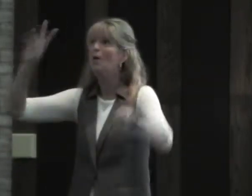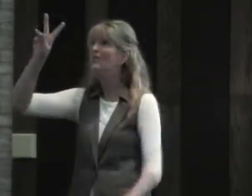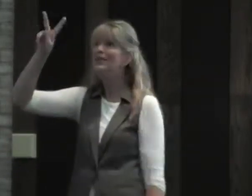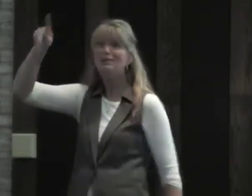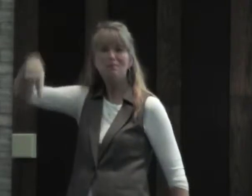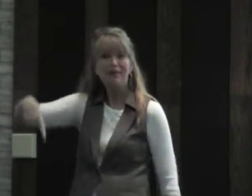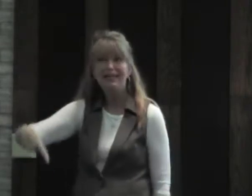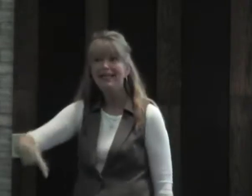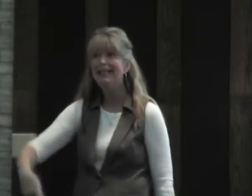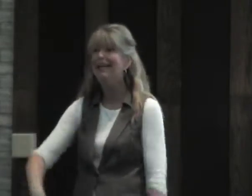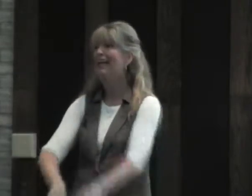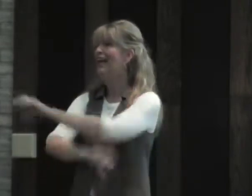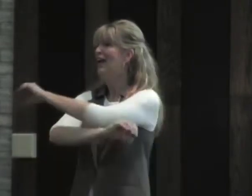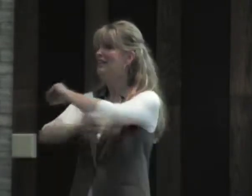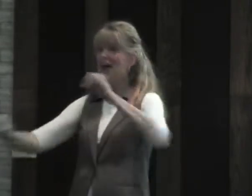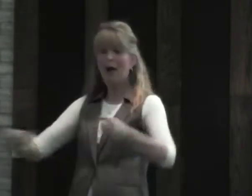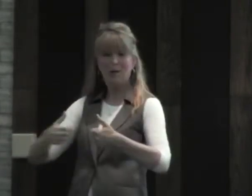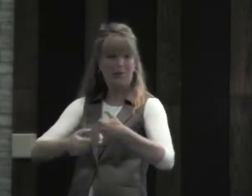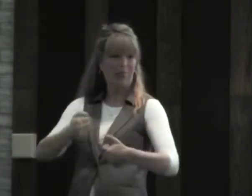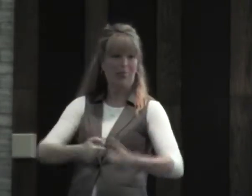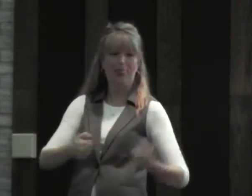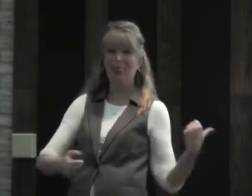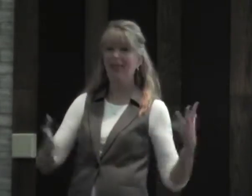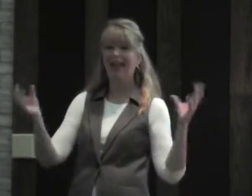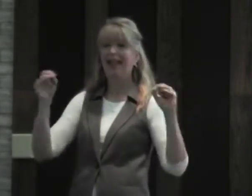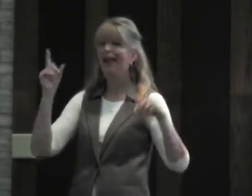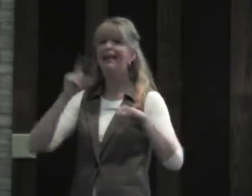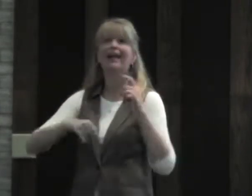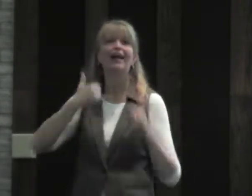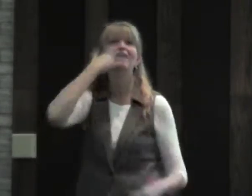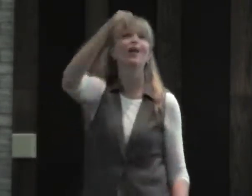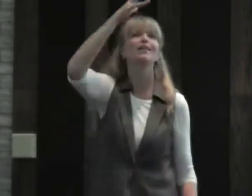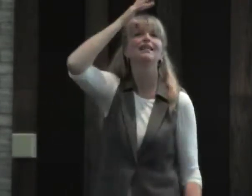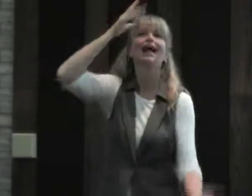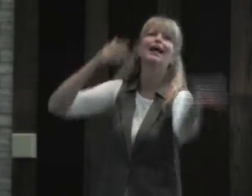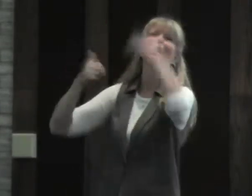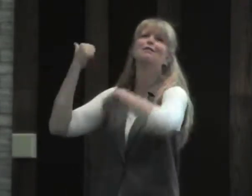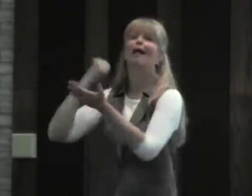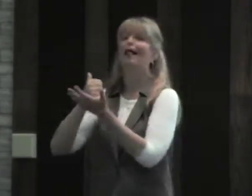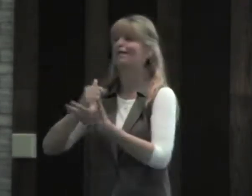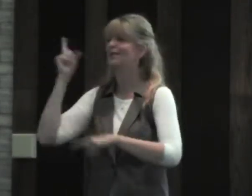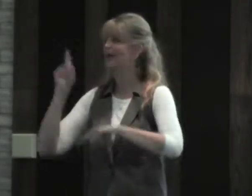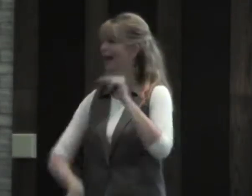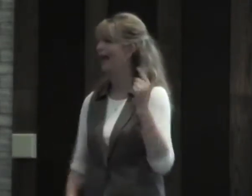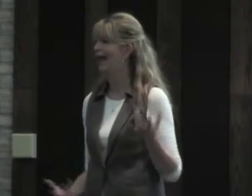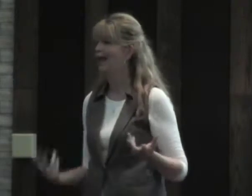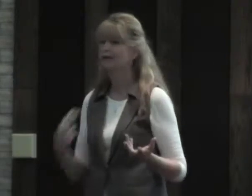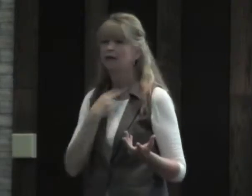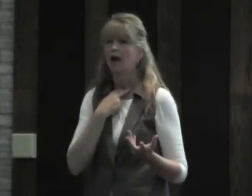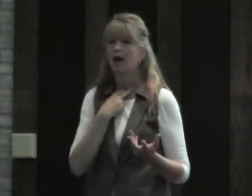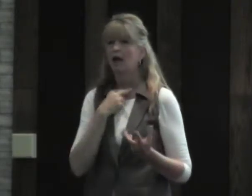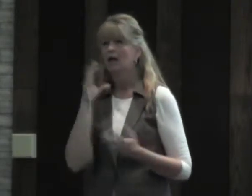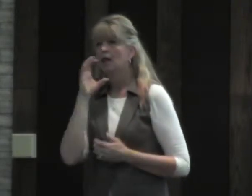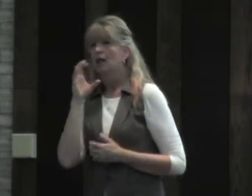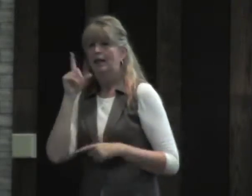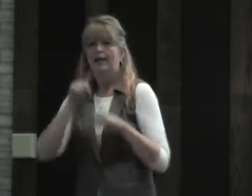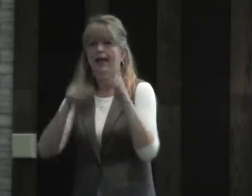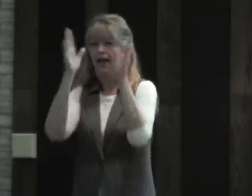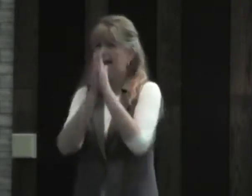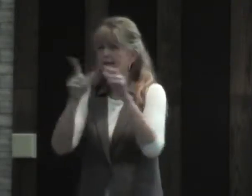He was deaf. So I couldn't contact him. was no VP, nothing. I couldn't text him. So I couldn't call my dad to call and help me. So I was stuck.